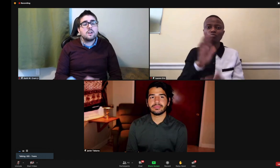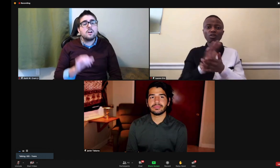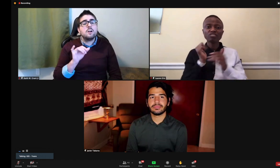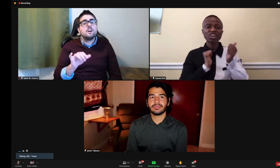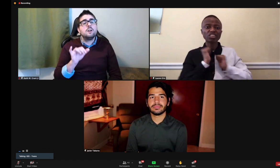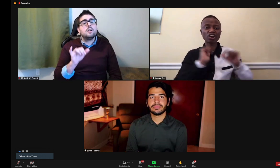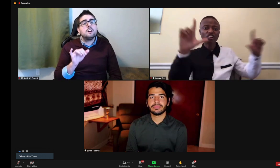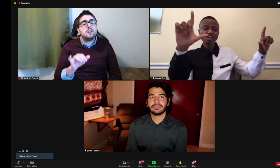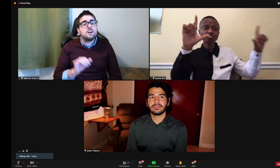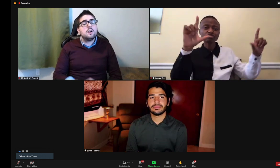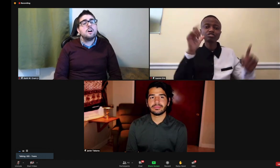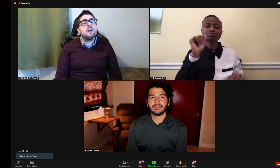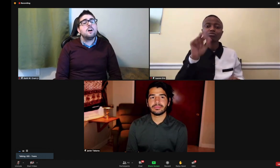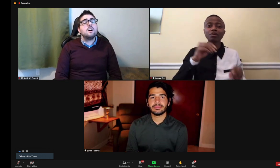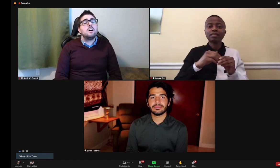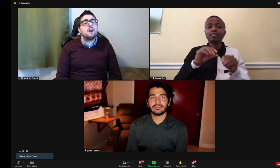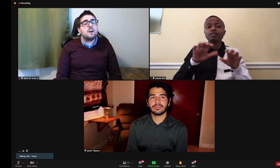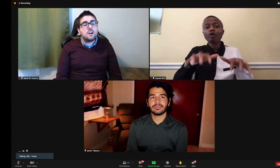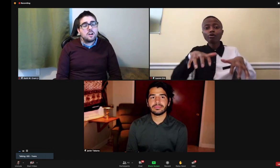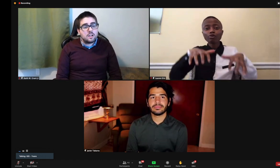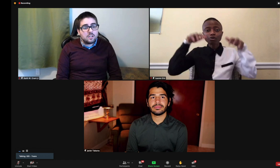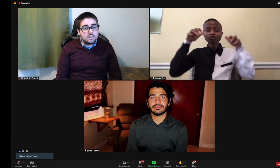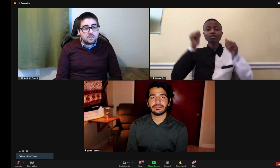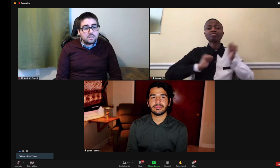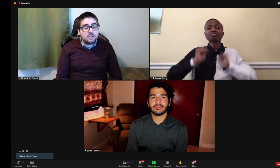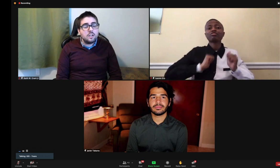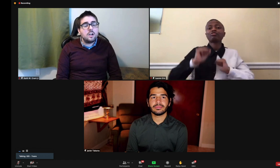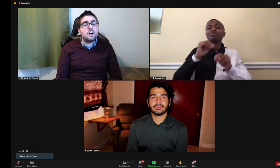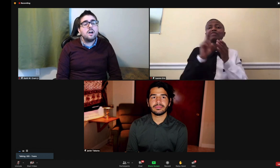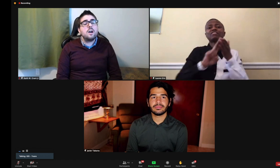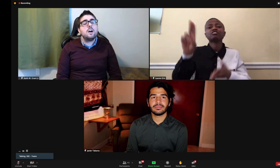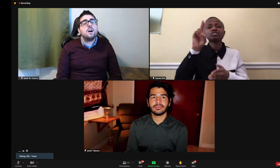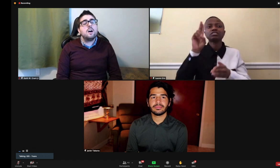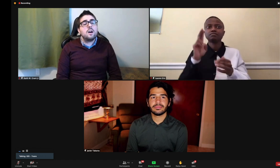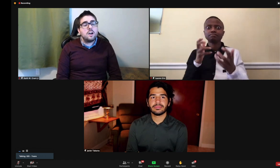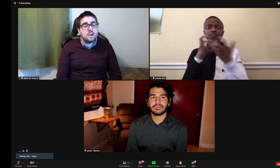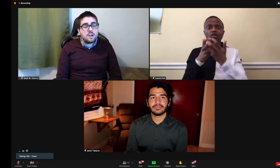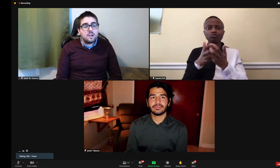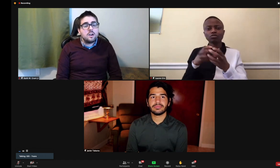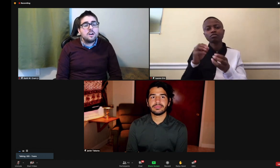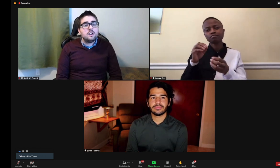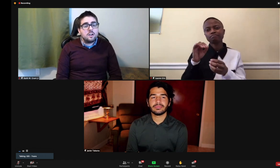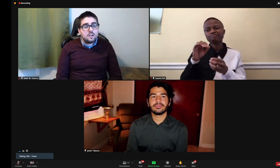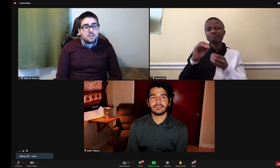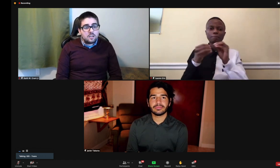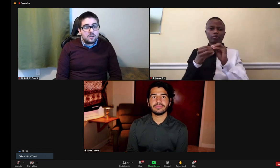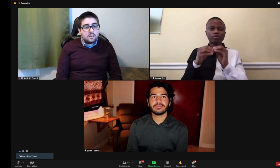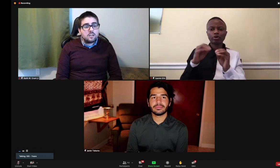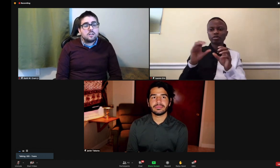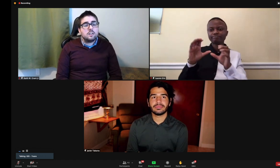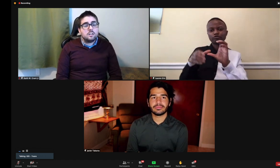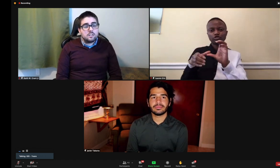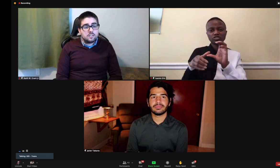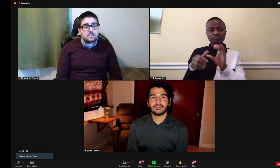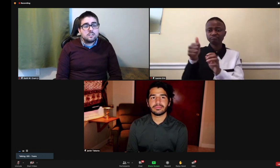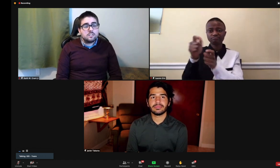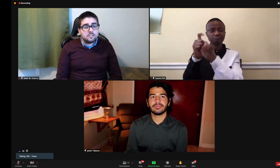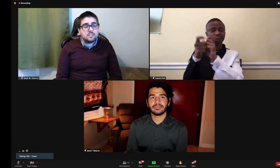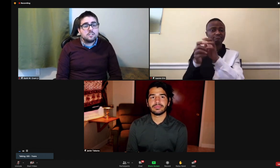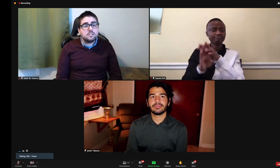compatible with social media platforms or played on a big screen or in a university auditorium where you might have a large audience